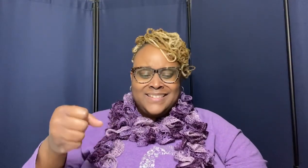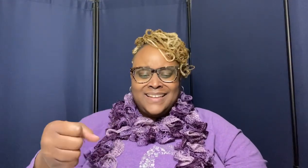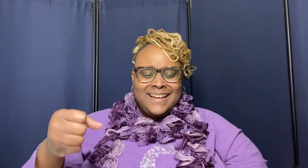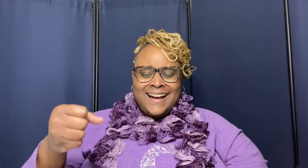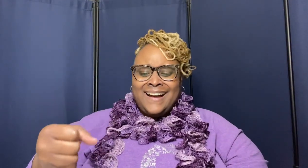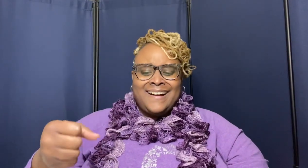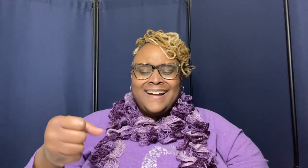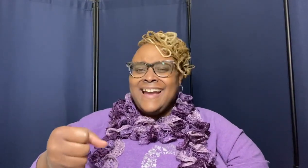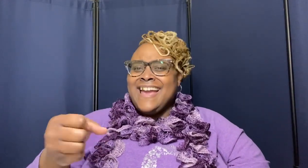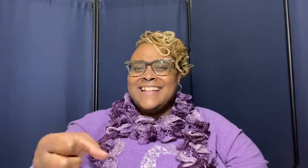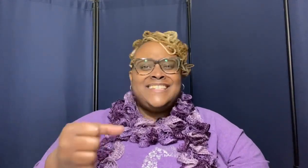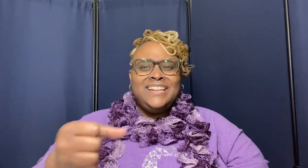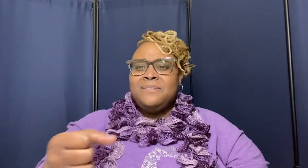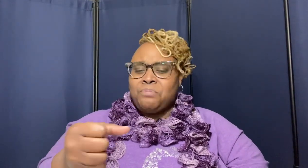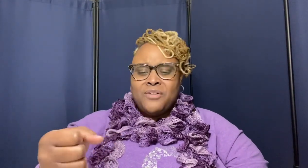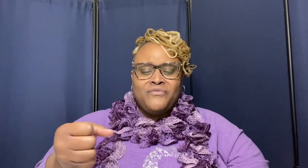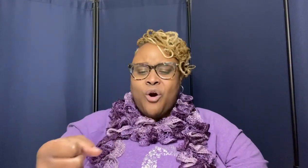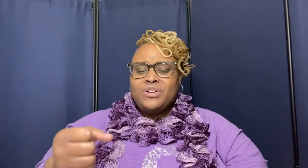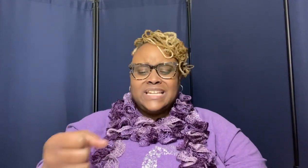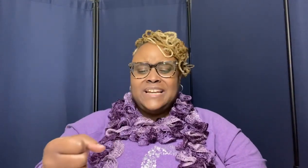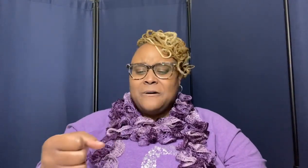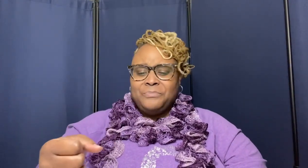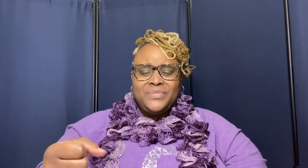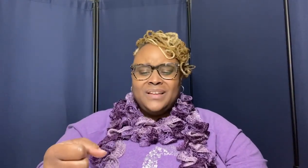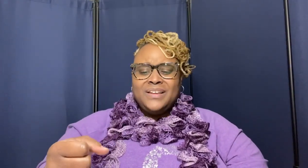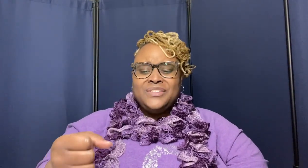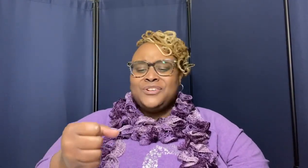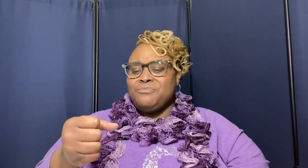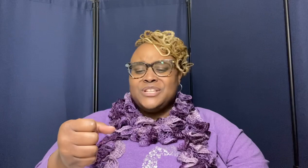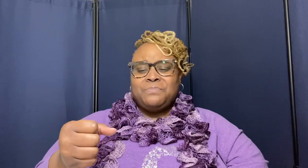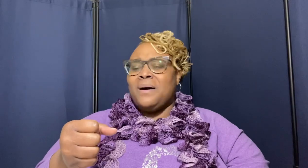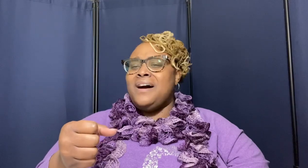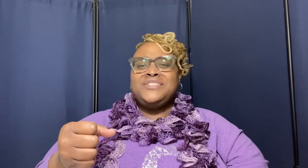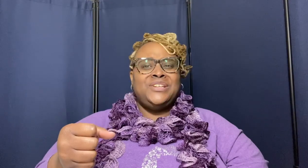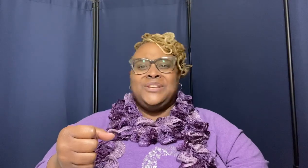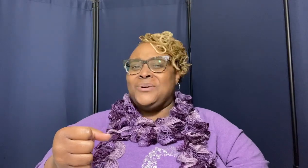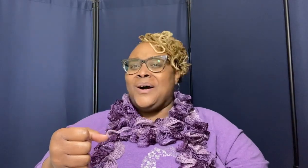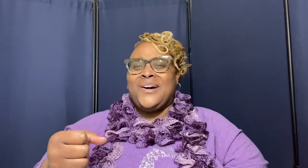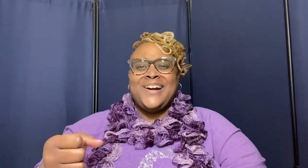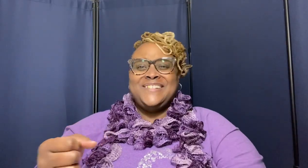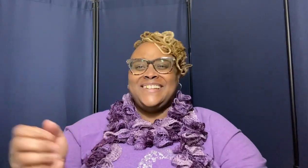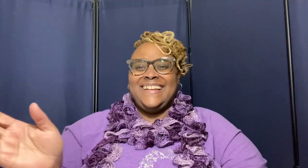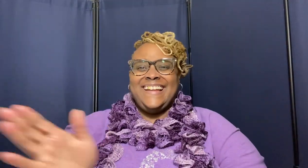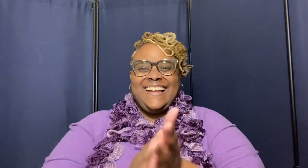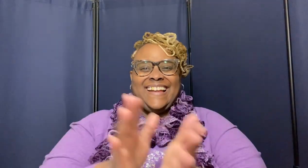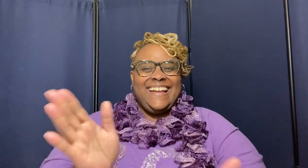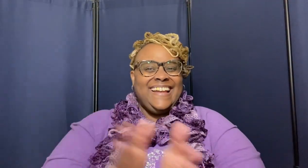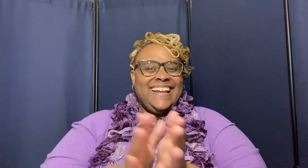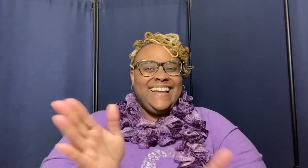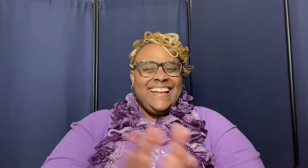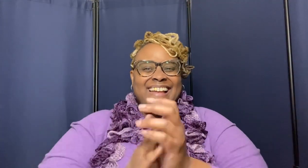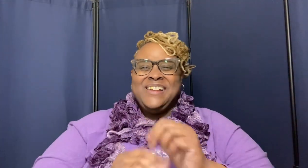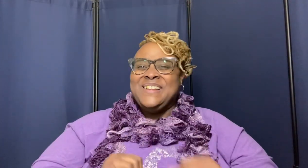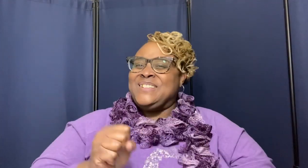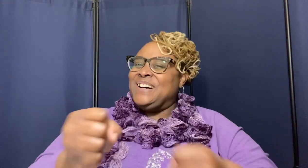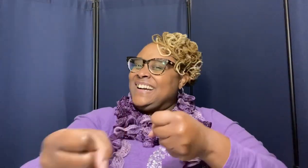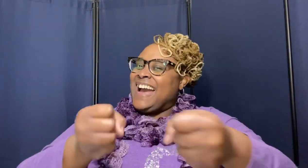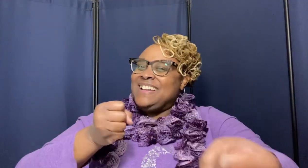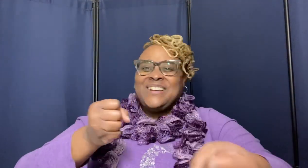huh until it provokes him to respond to your heart tug at his